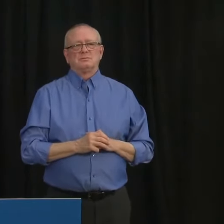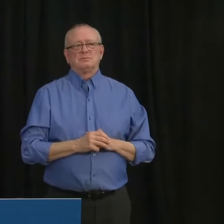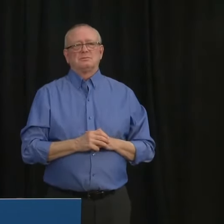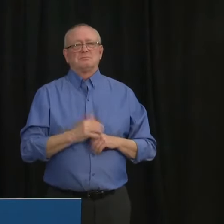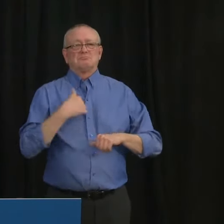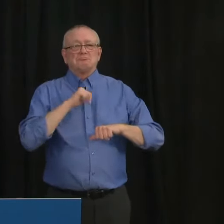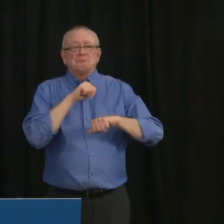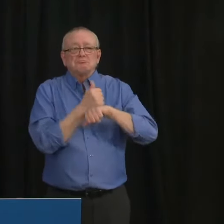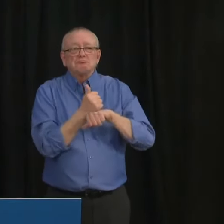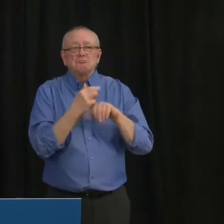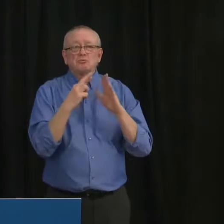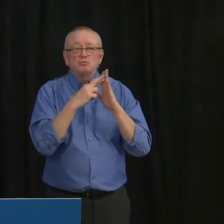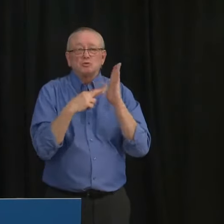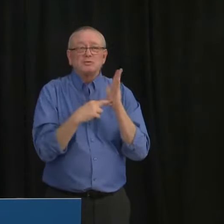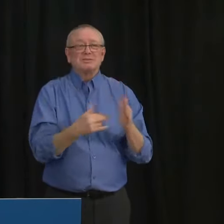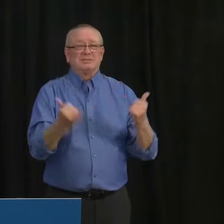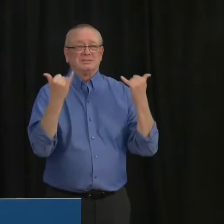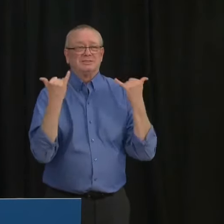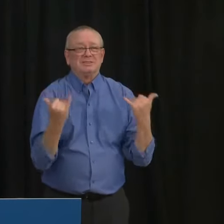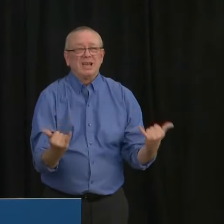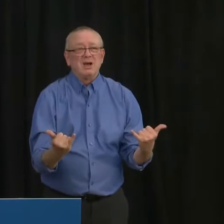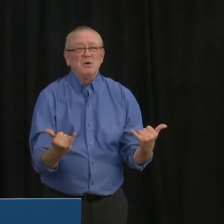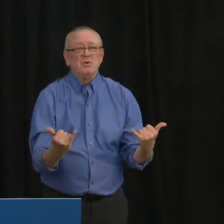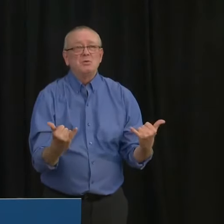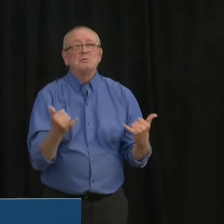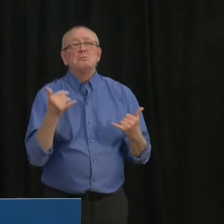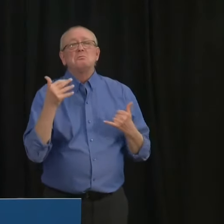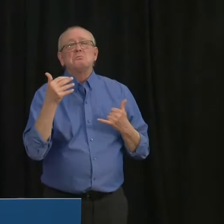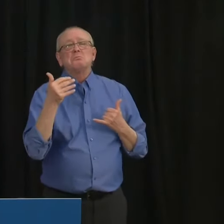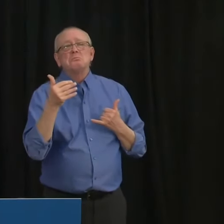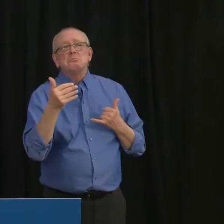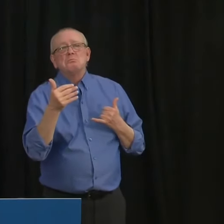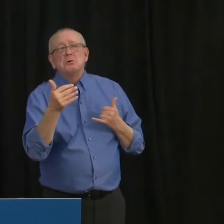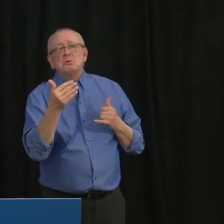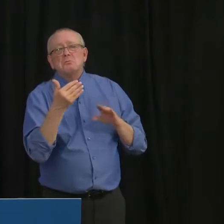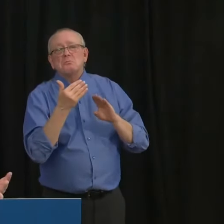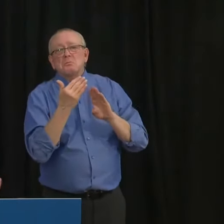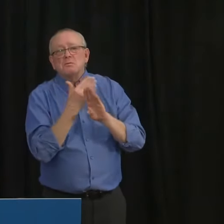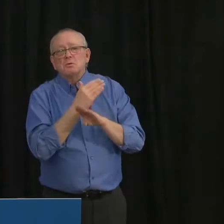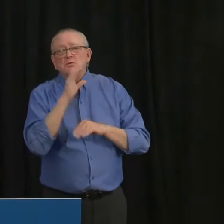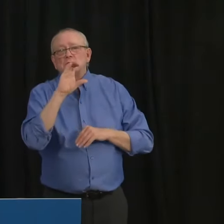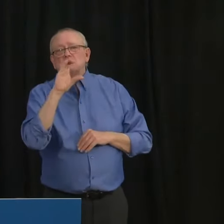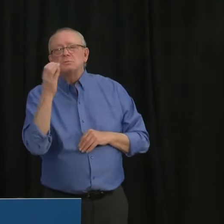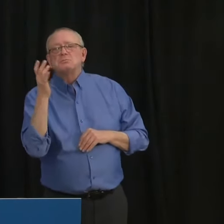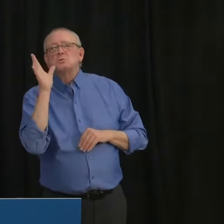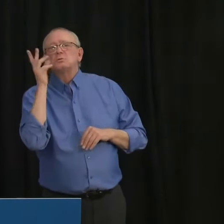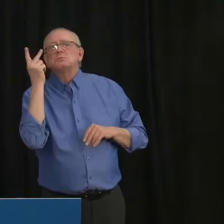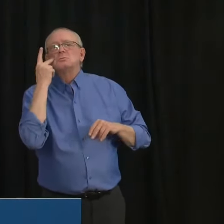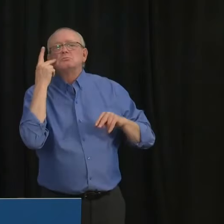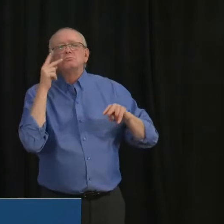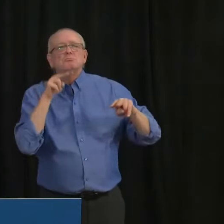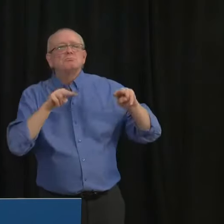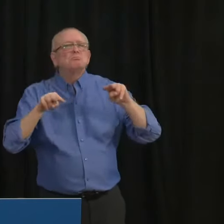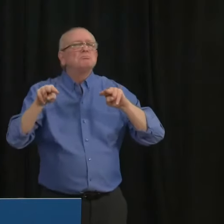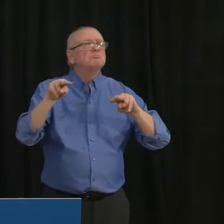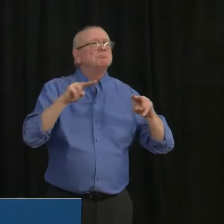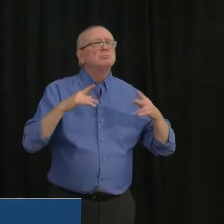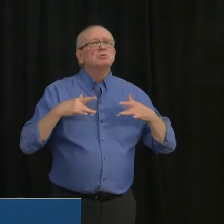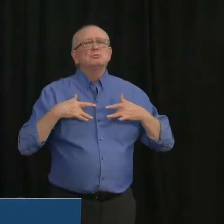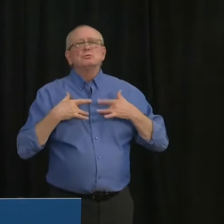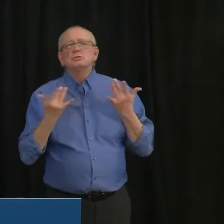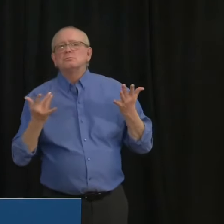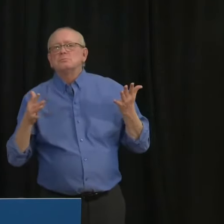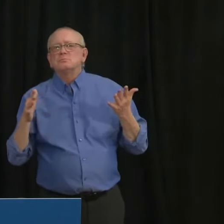now so that we have a chance to review where we're at before Christmas which is so important to so many as a source of comfort and family.